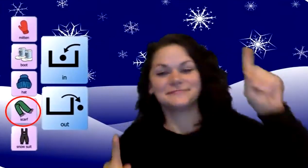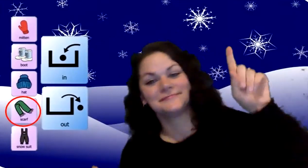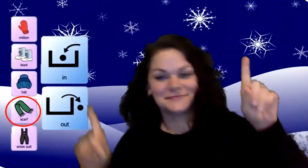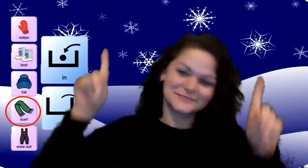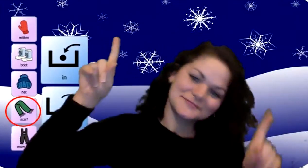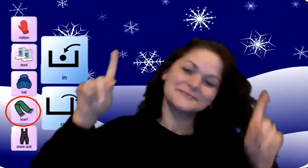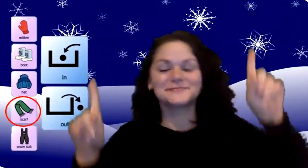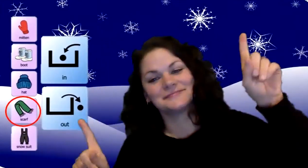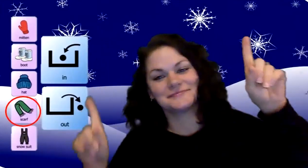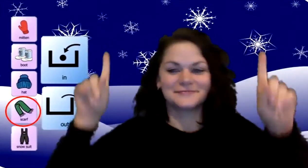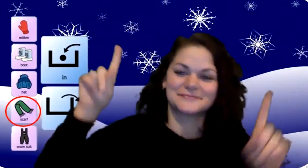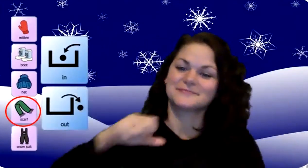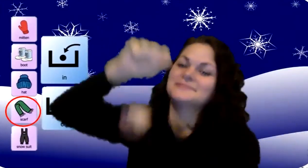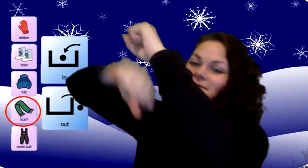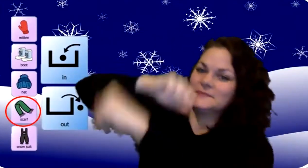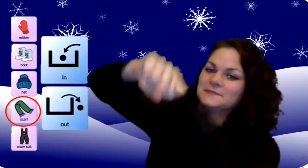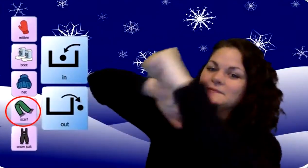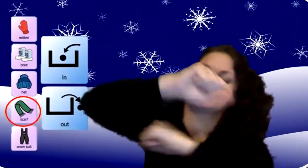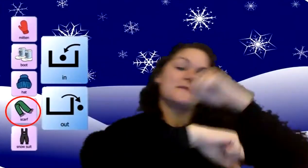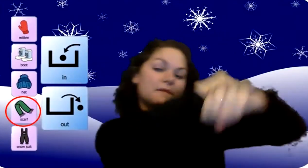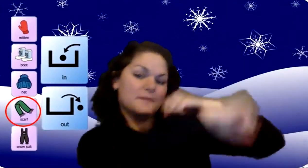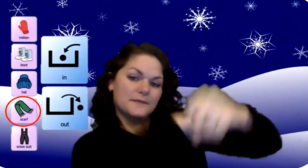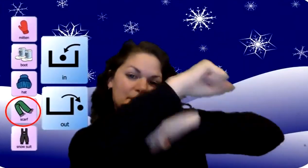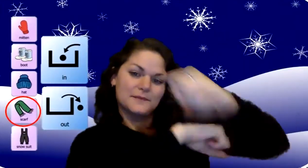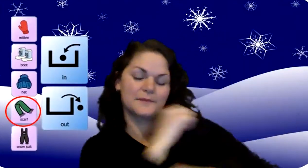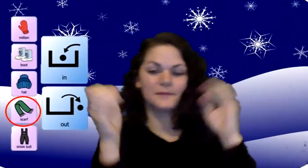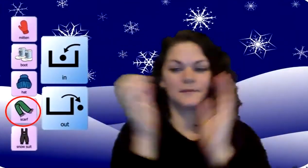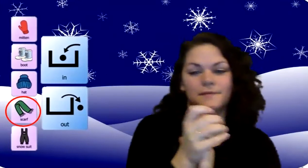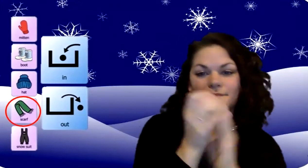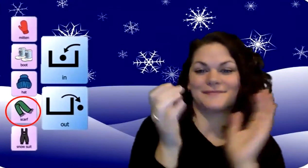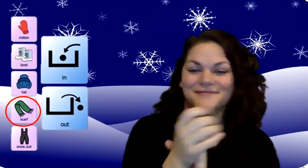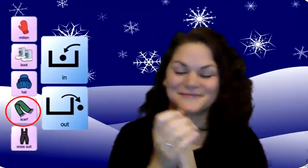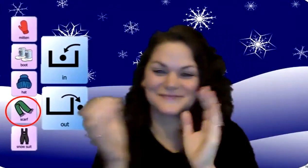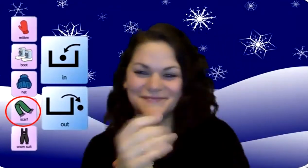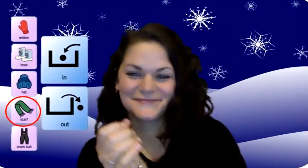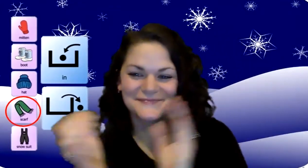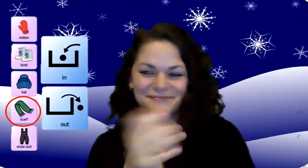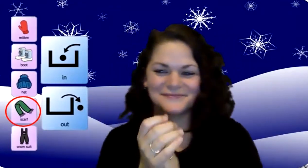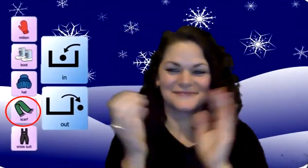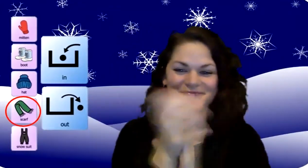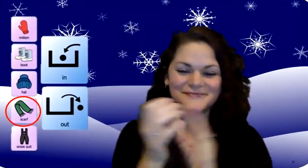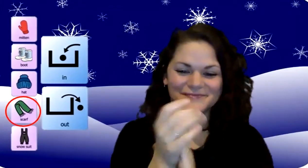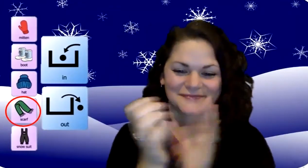do the hokey pokey. You turn yourself around. That's what it's all about.